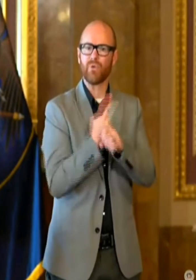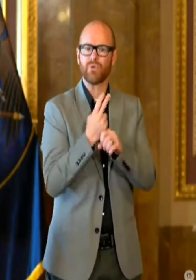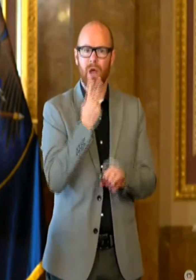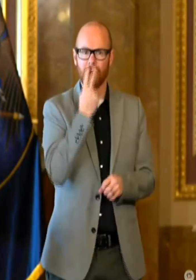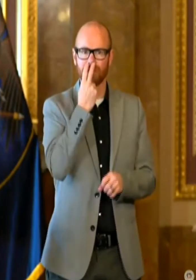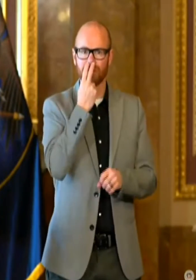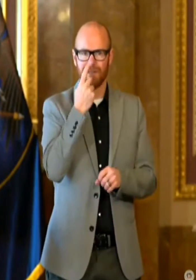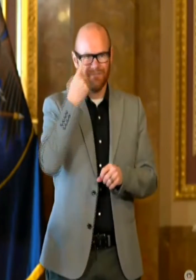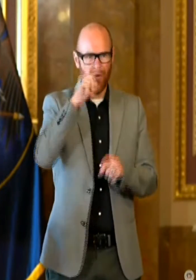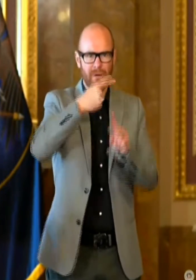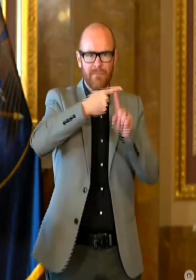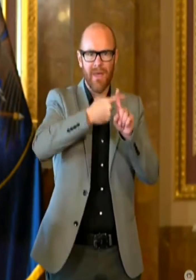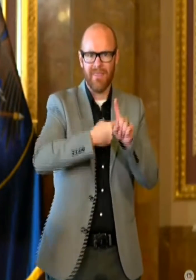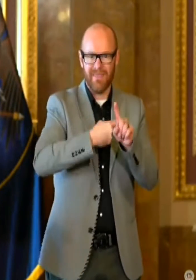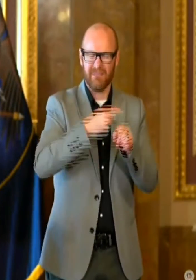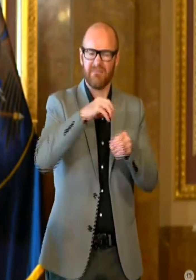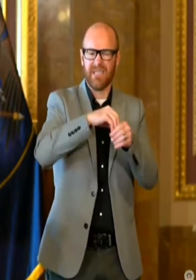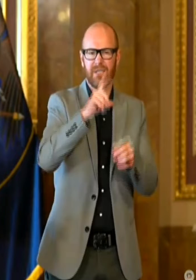of COVID in 2020.